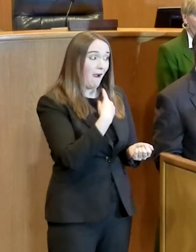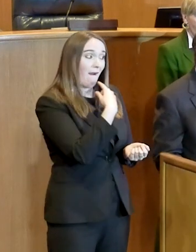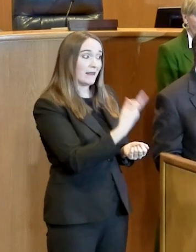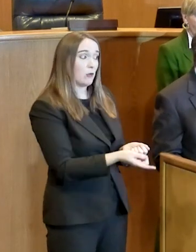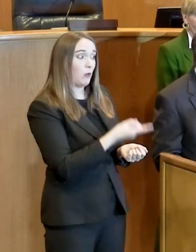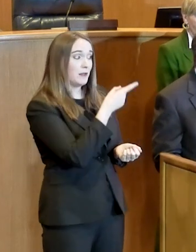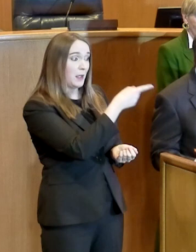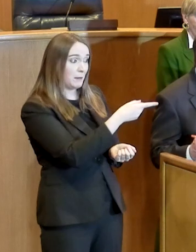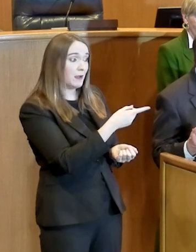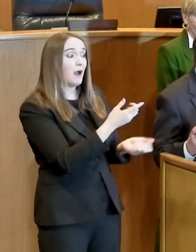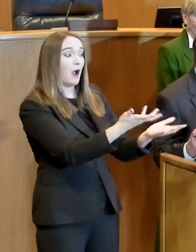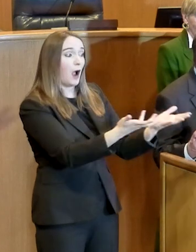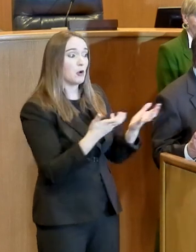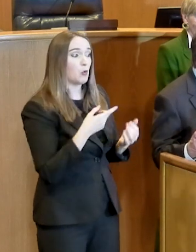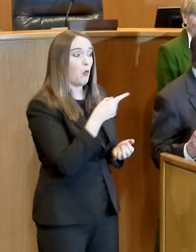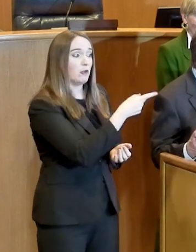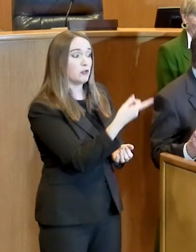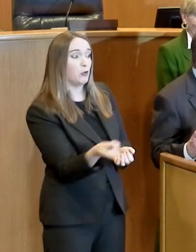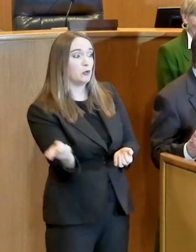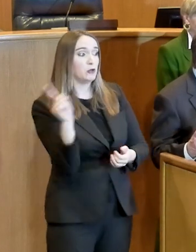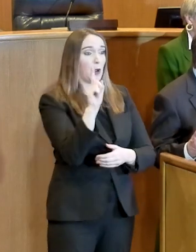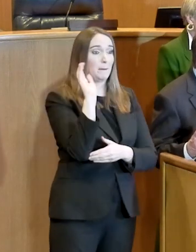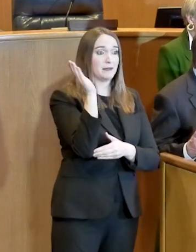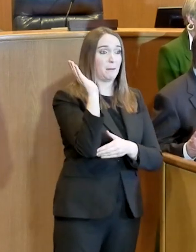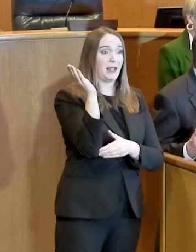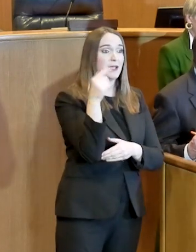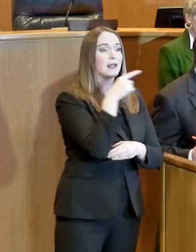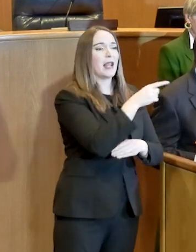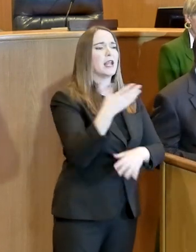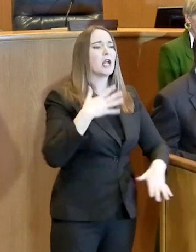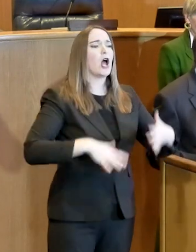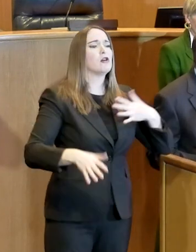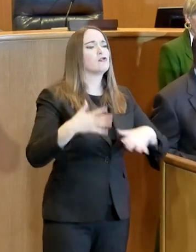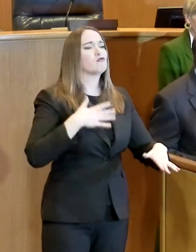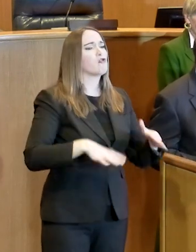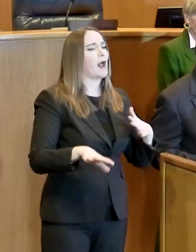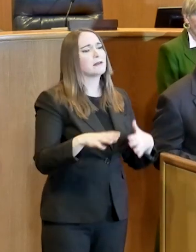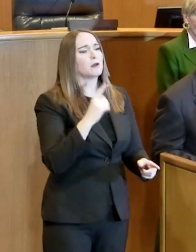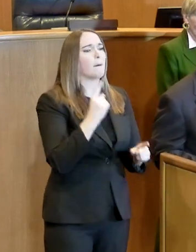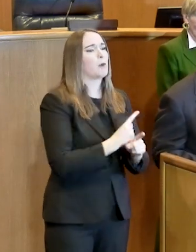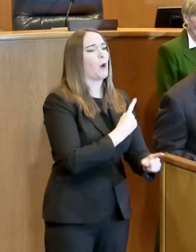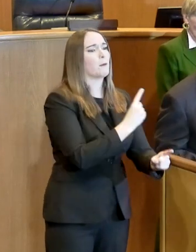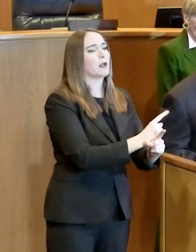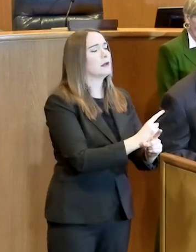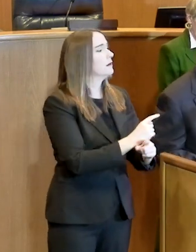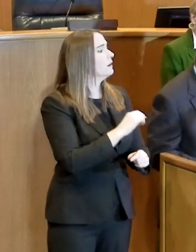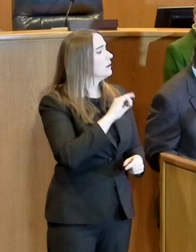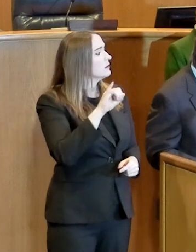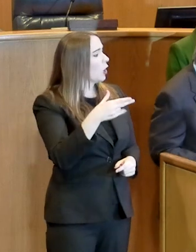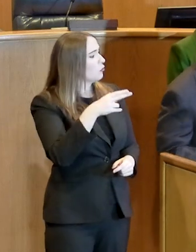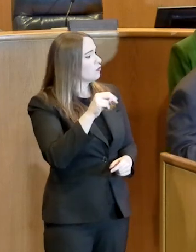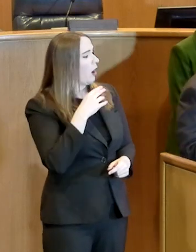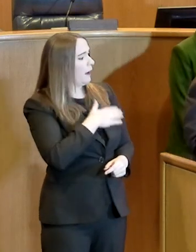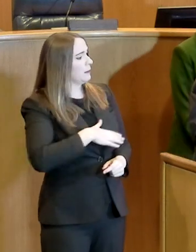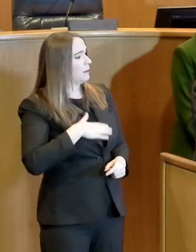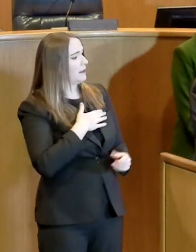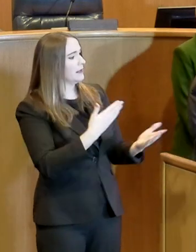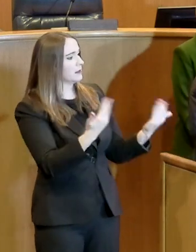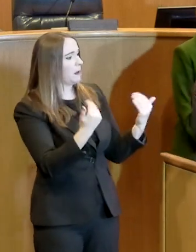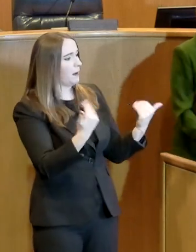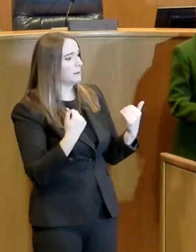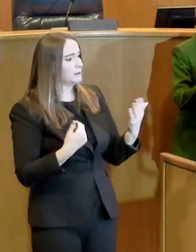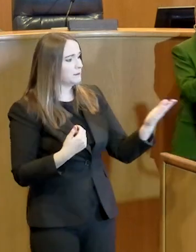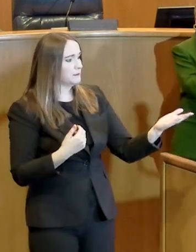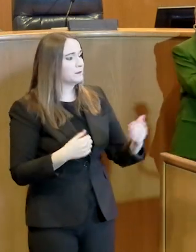going to be asked to speak because he is dressed appropriately. So, John, if you wouldn't mind, just very brief, come on up here and just